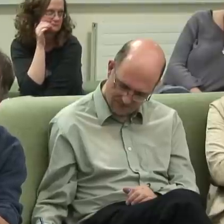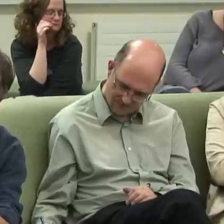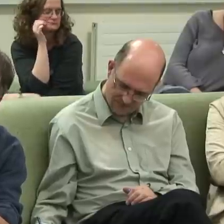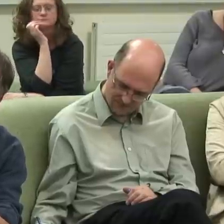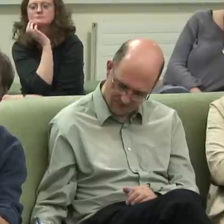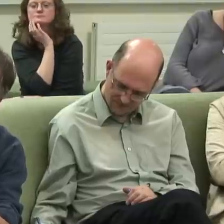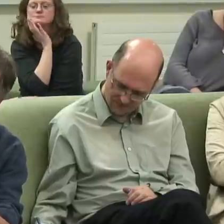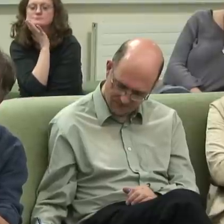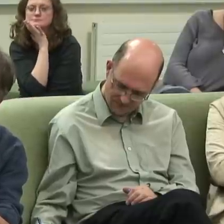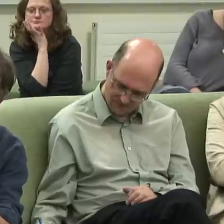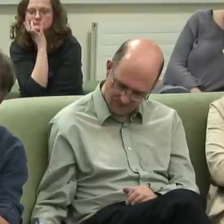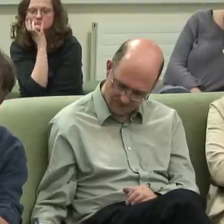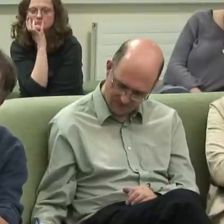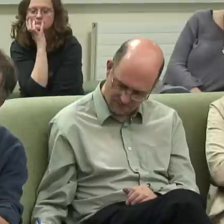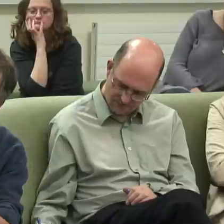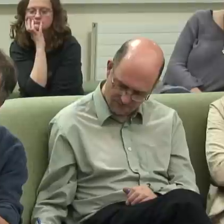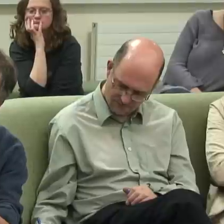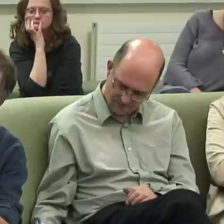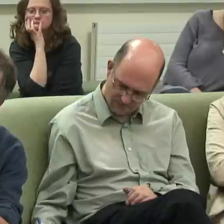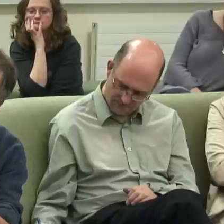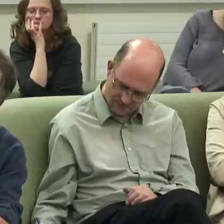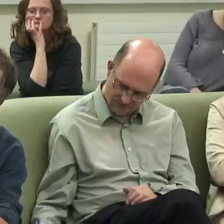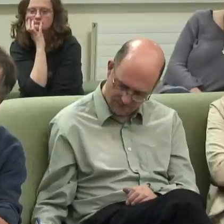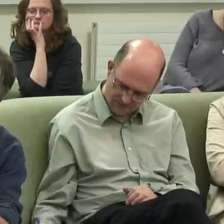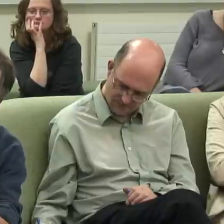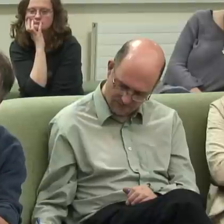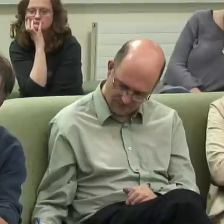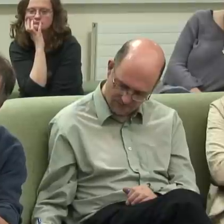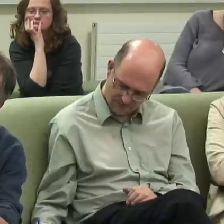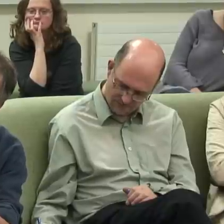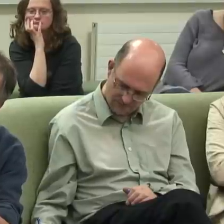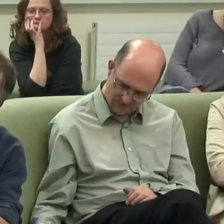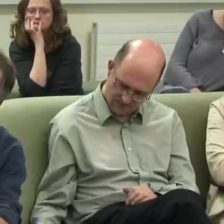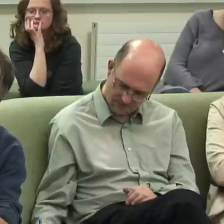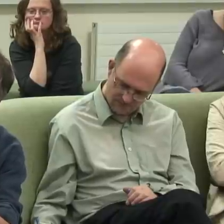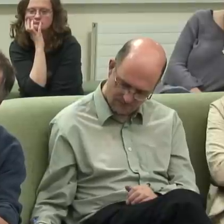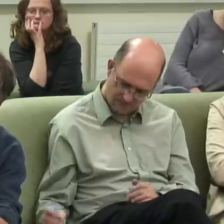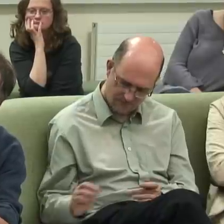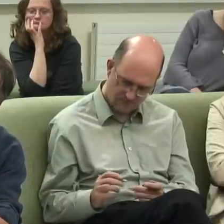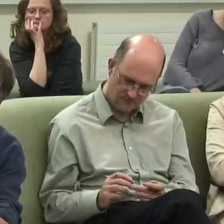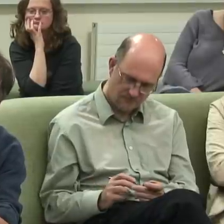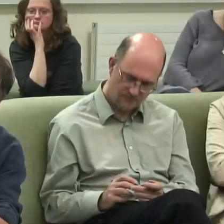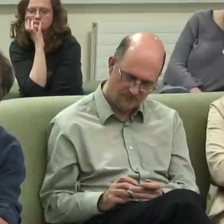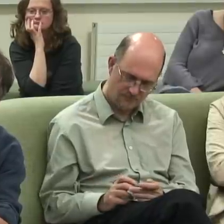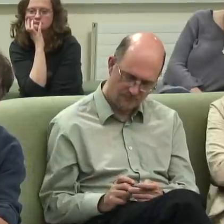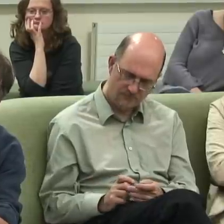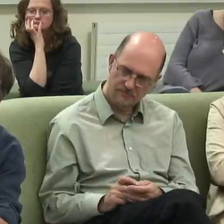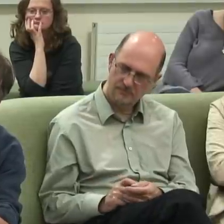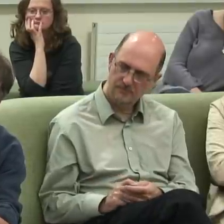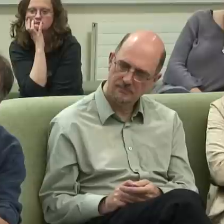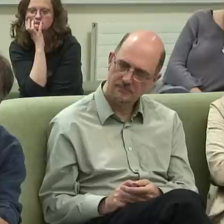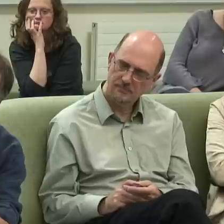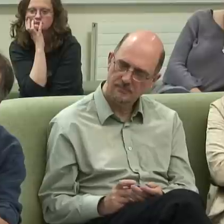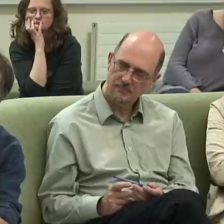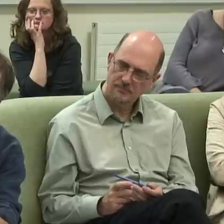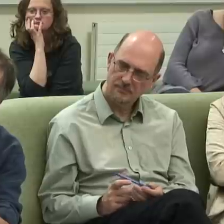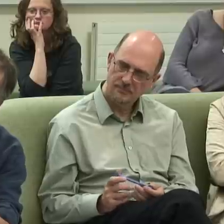what it is to be thinking humans, really, what it is to have a mind at all. I don't think we've really grasped it